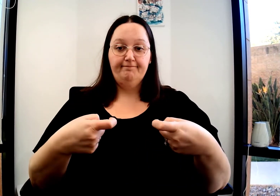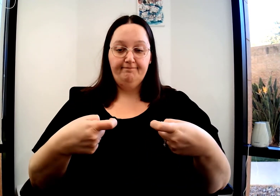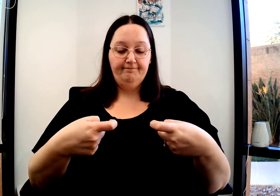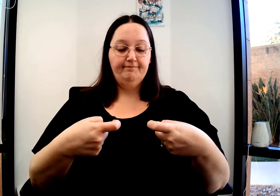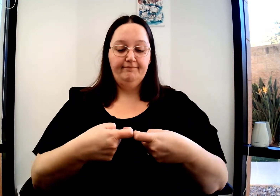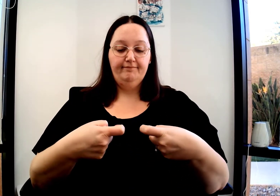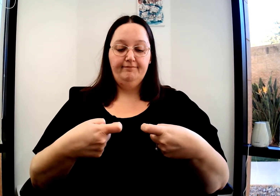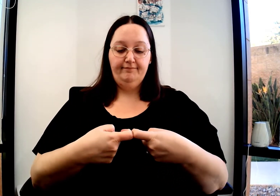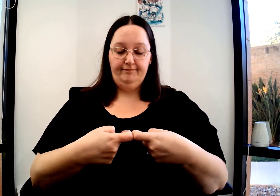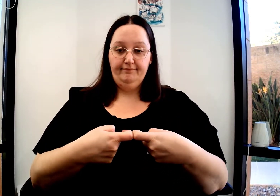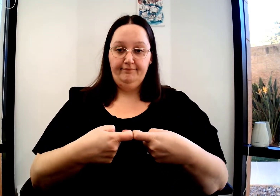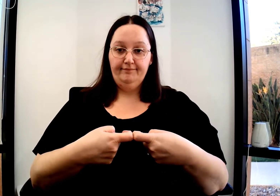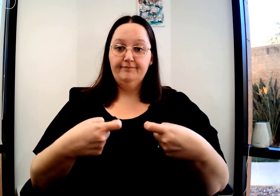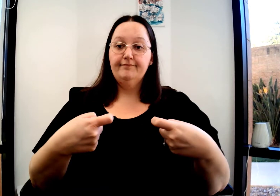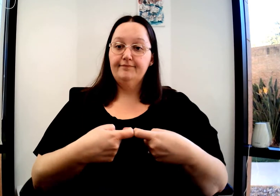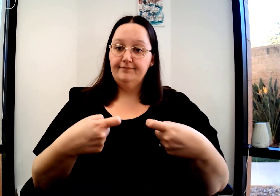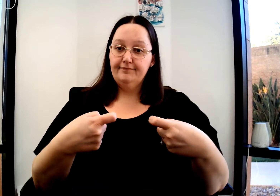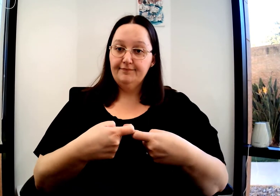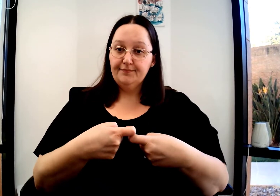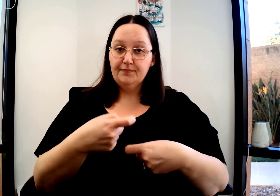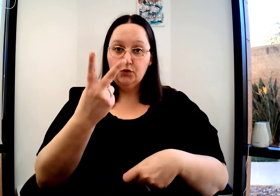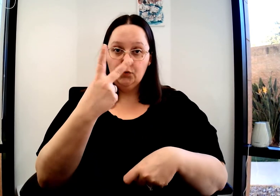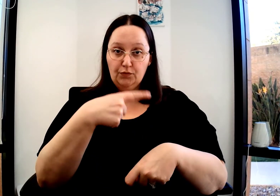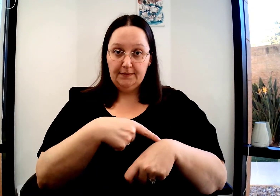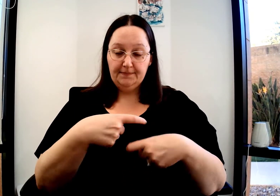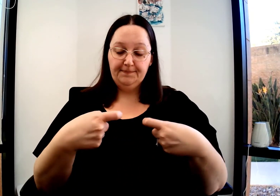I'm going to have two X hands and tap your knuckles together two times.